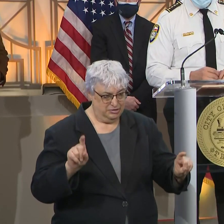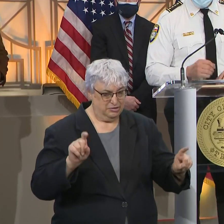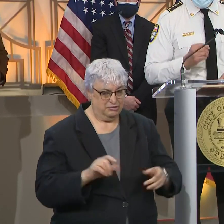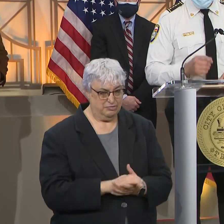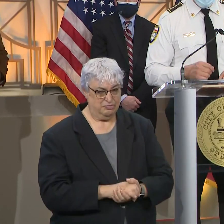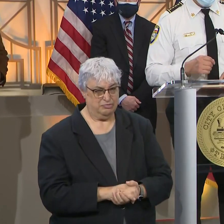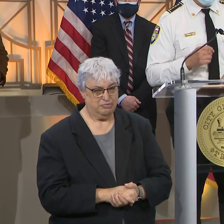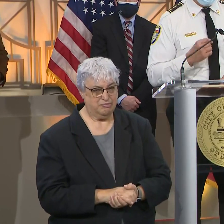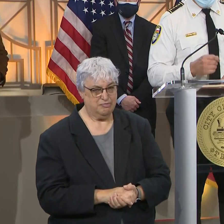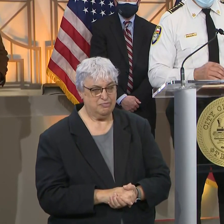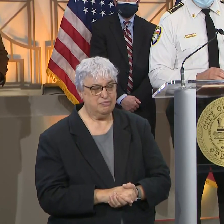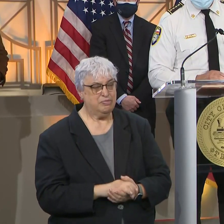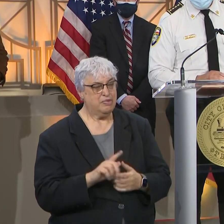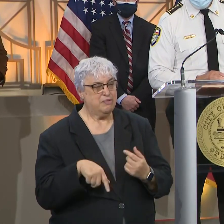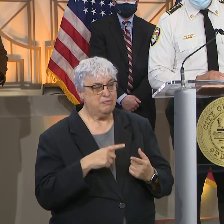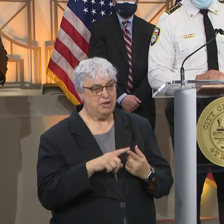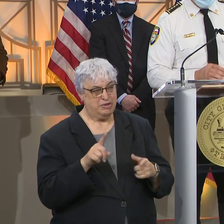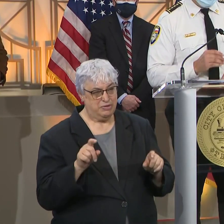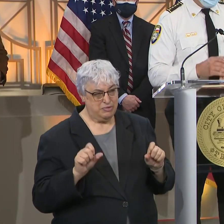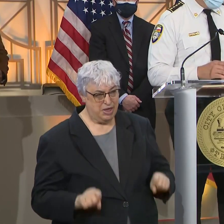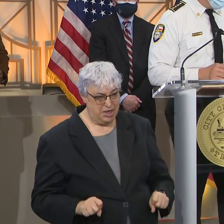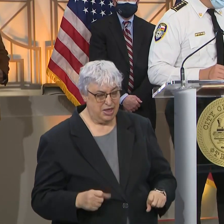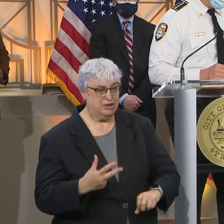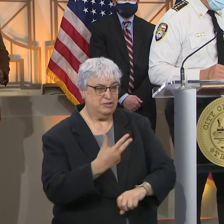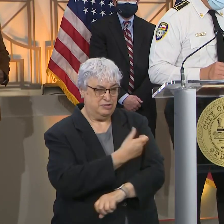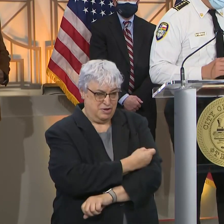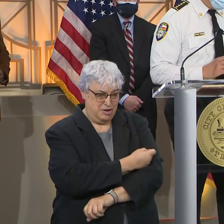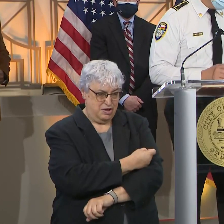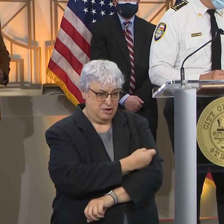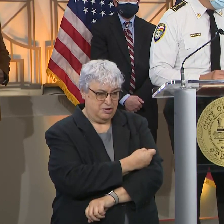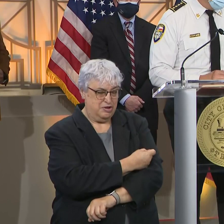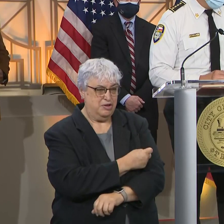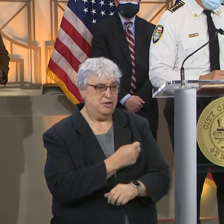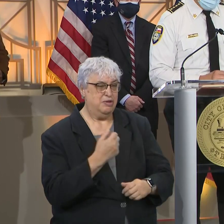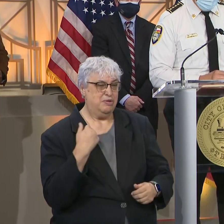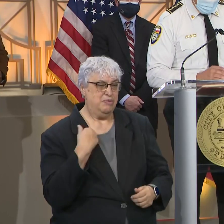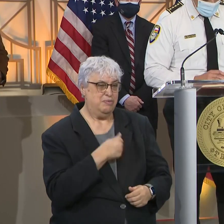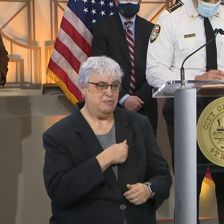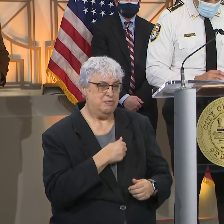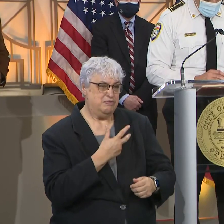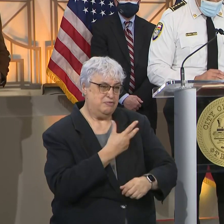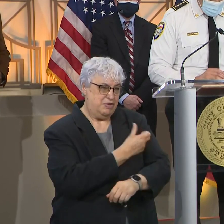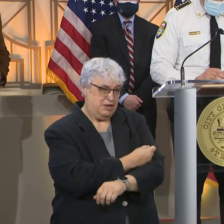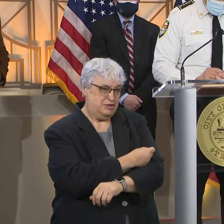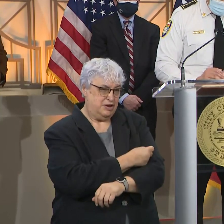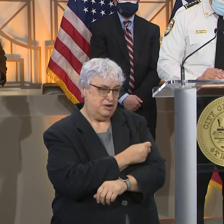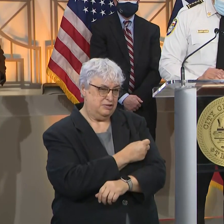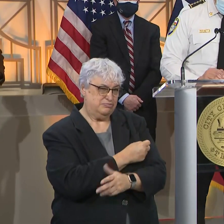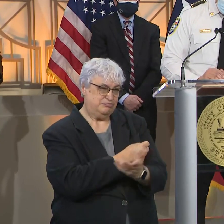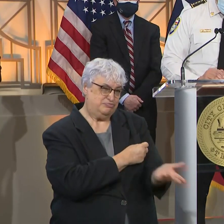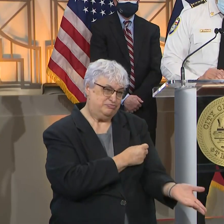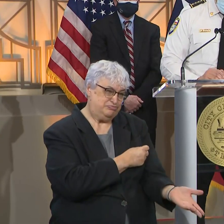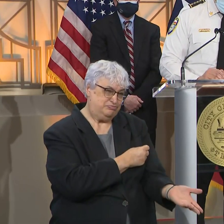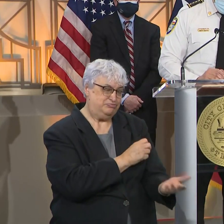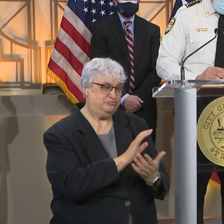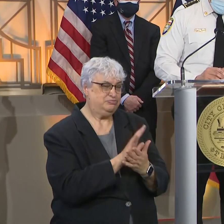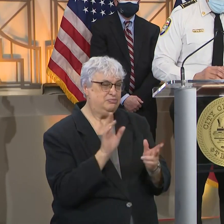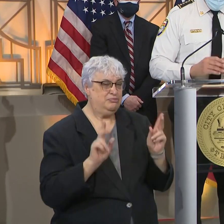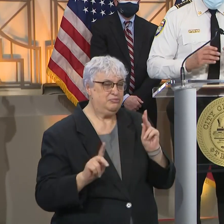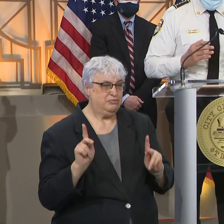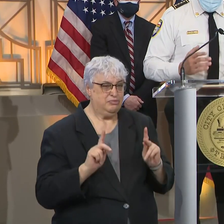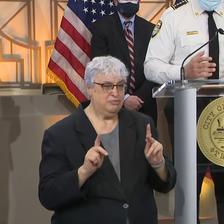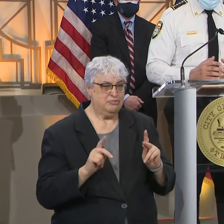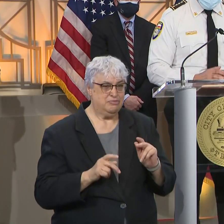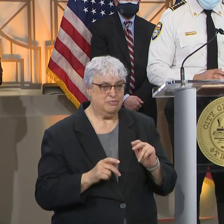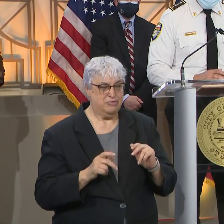And when able, get the vaccine. Right now, vaccinating the most, I guess, the people that are